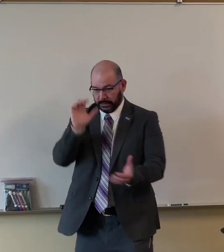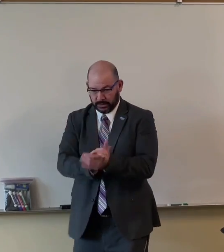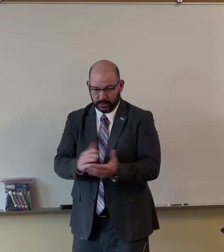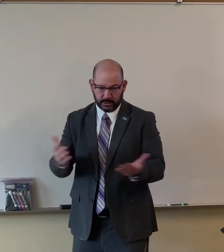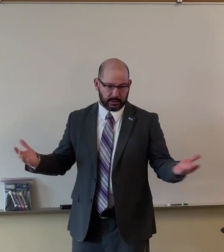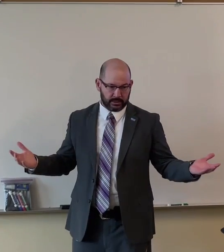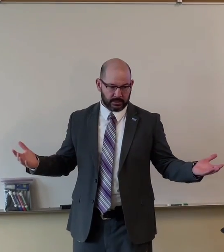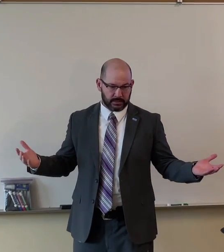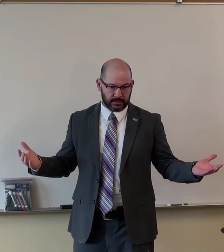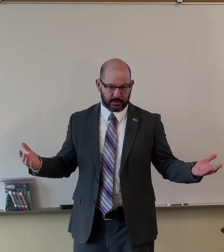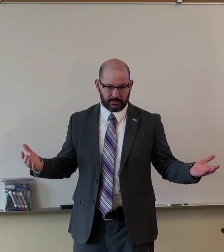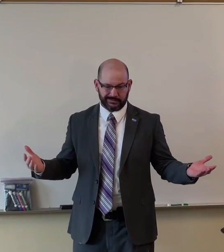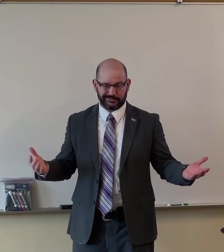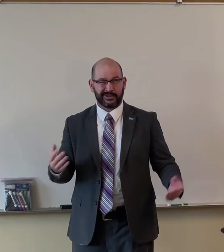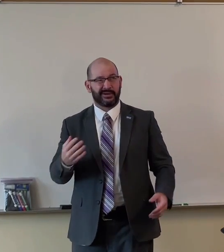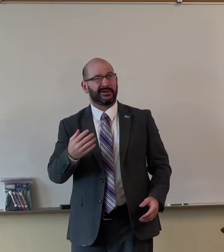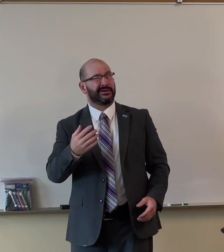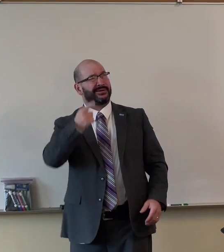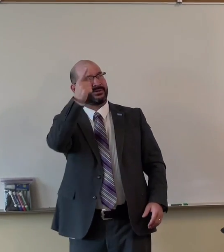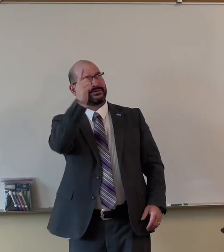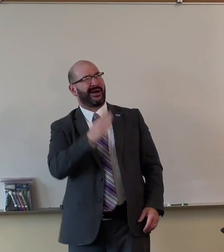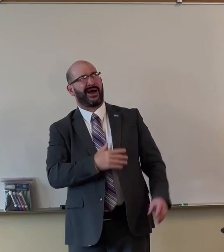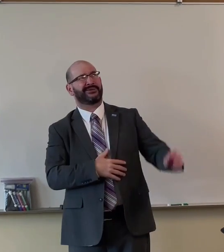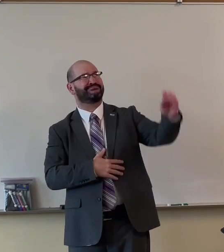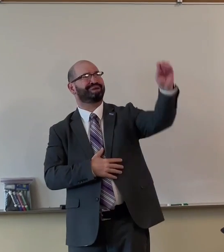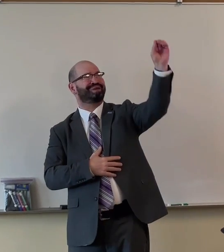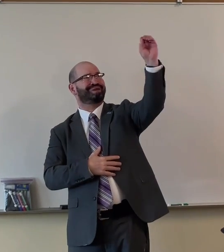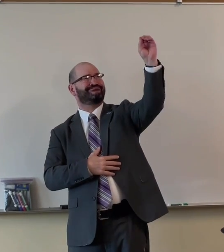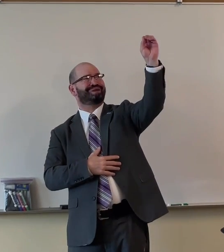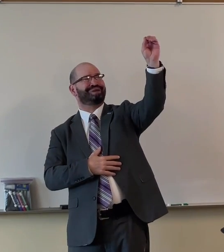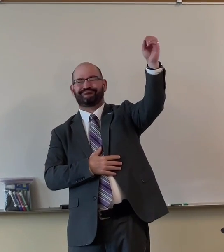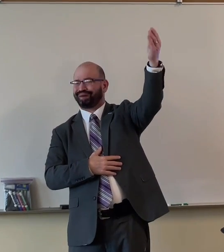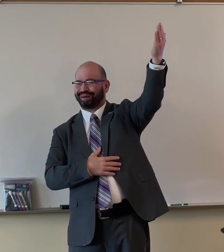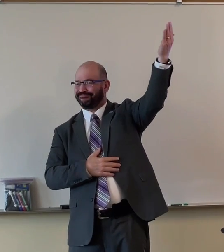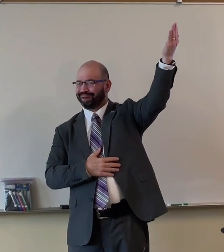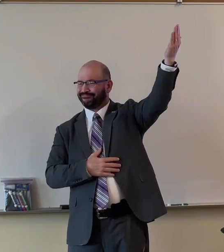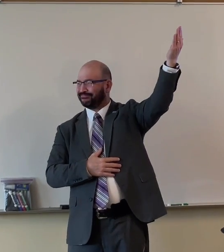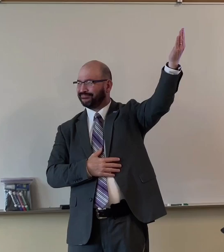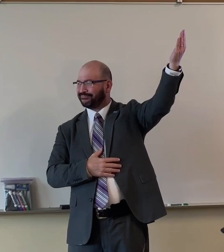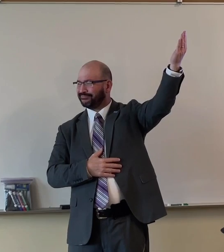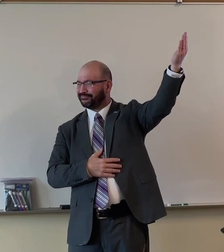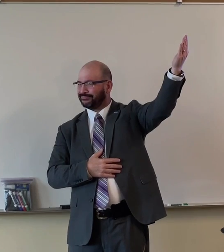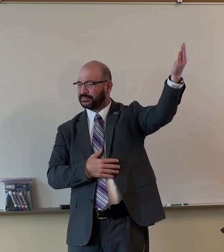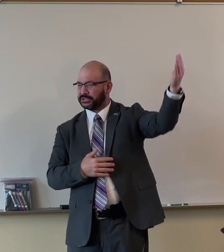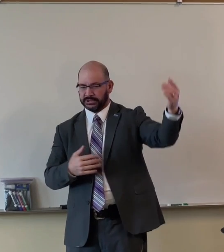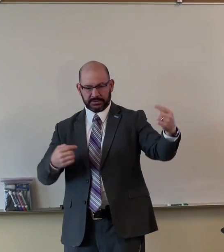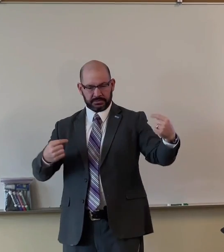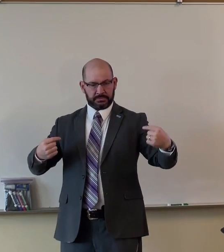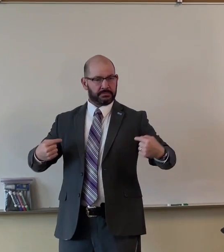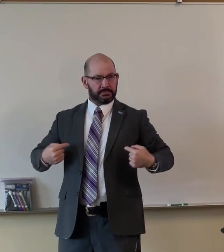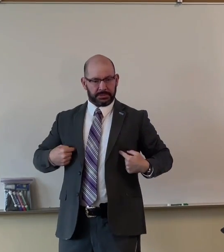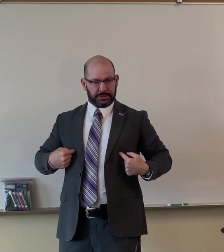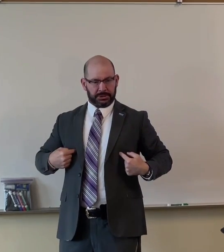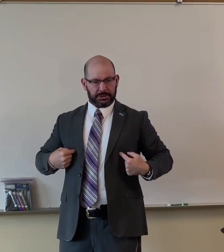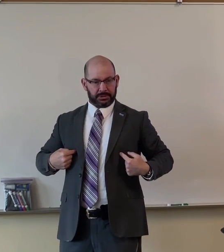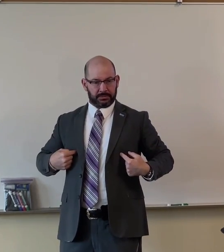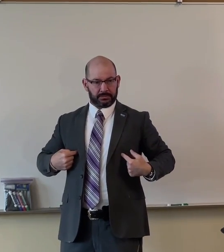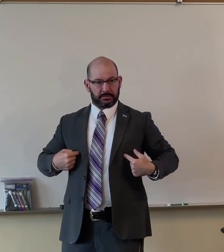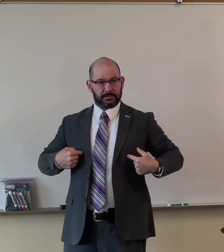If I believe there's no God, there's no God in heaven. Me